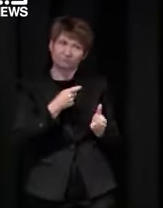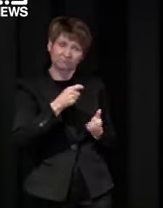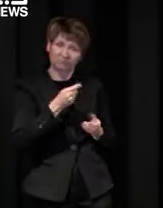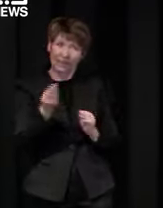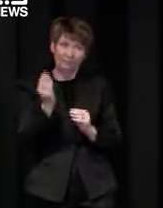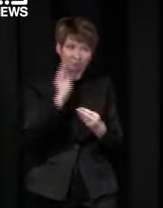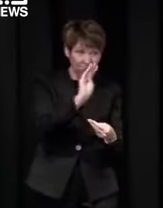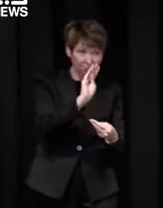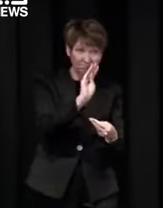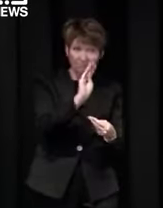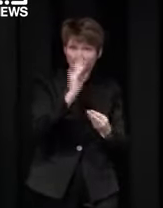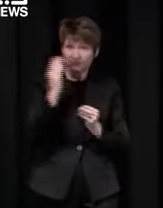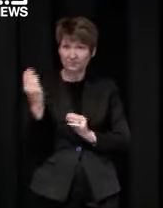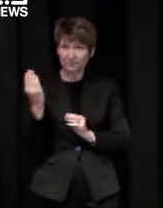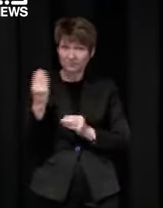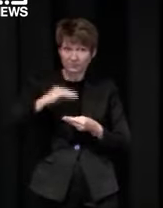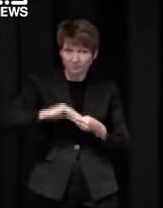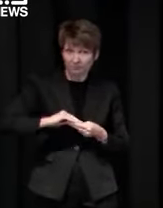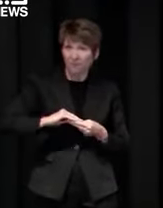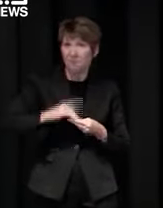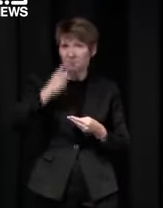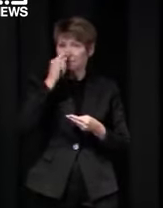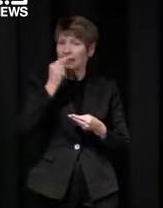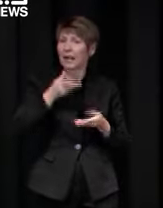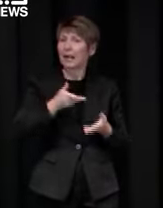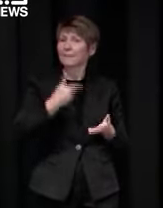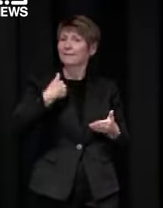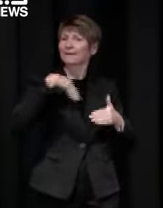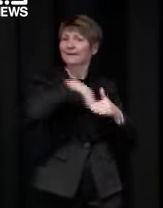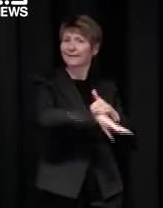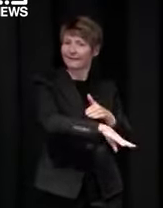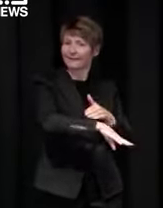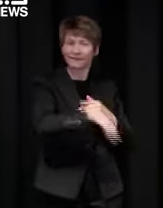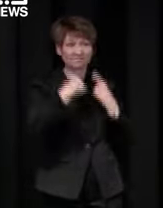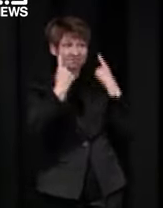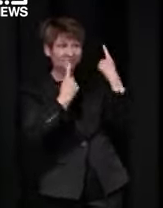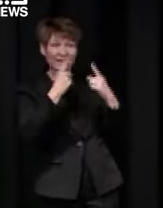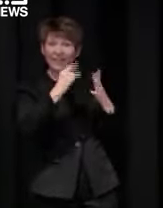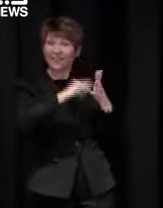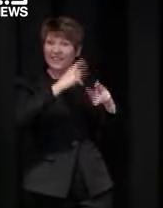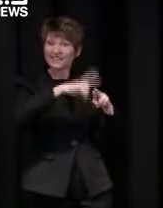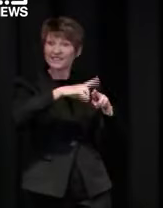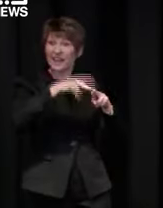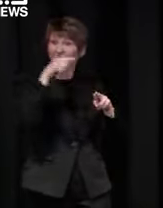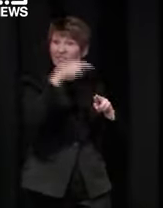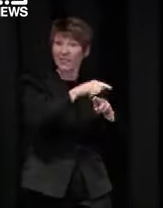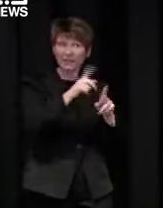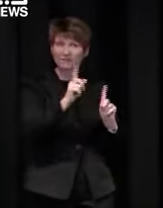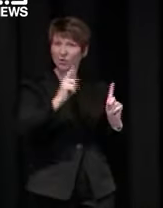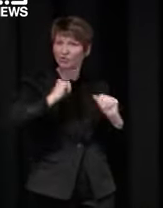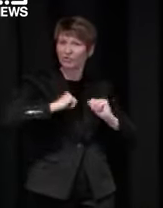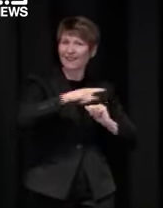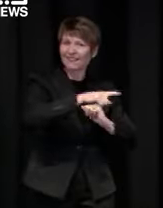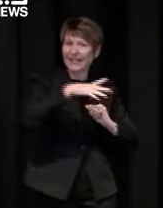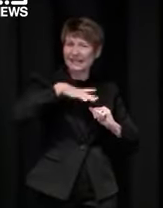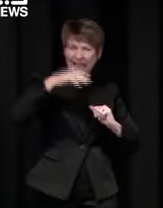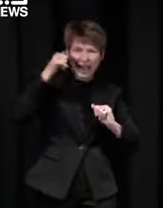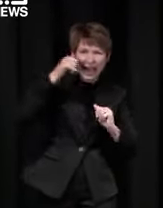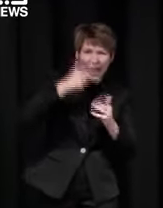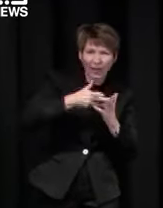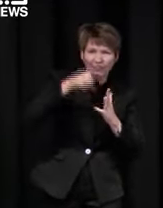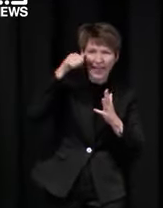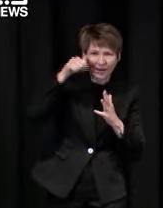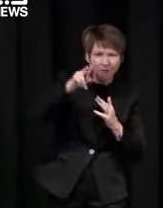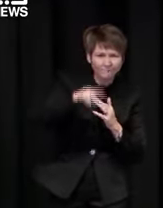at what sort of training staff need what sort of support business owners require what sort of public